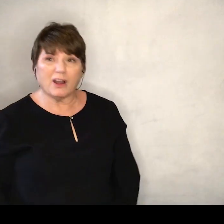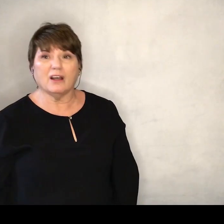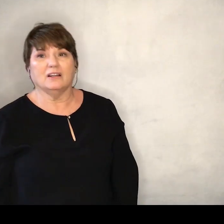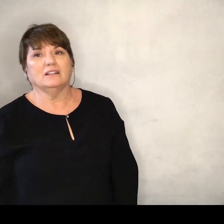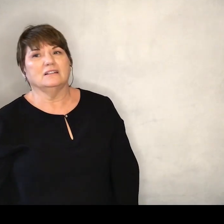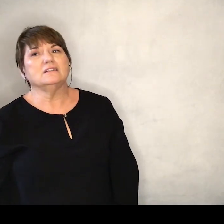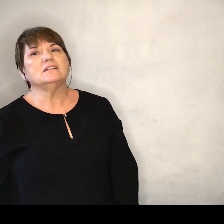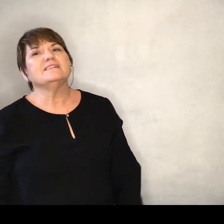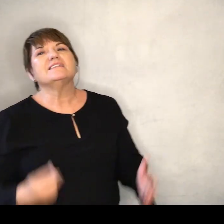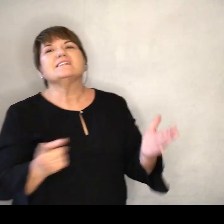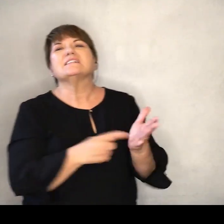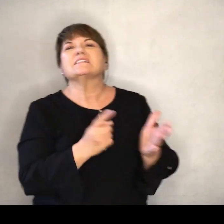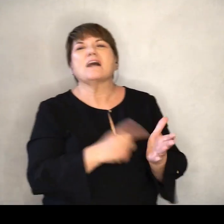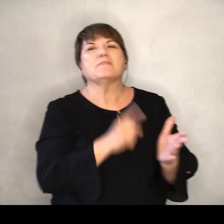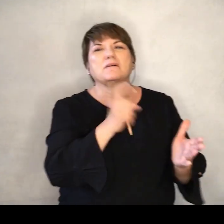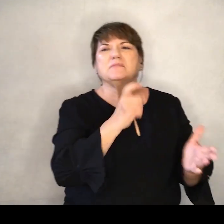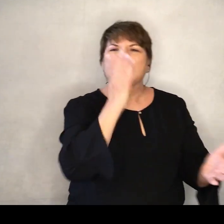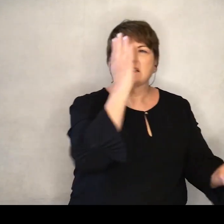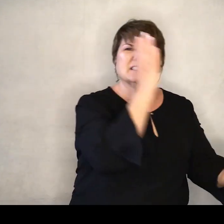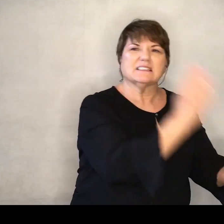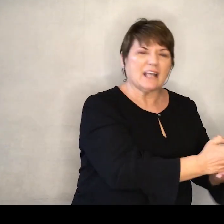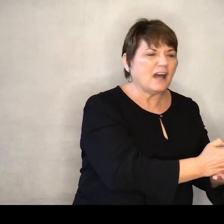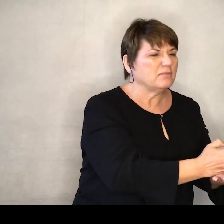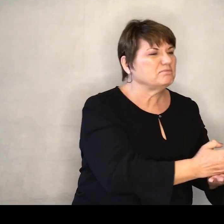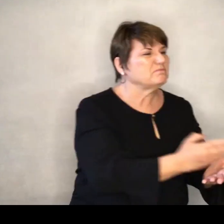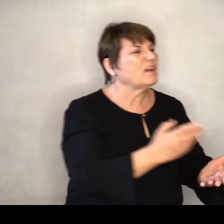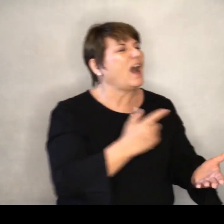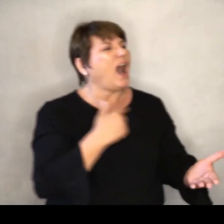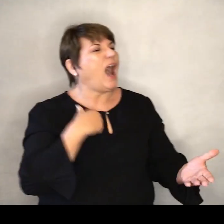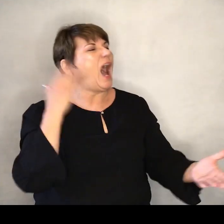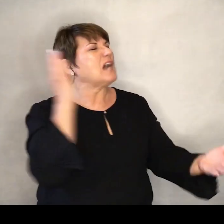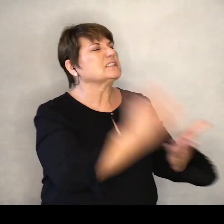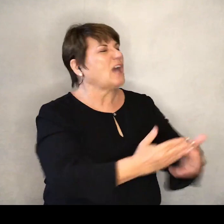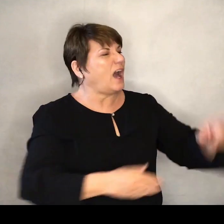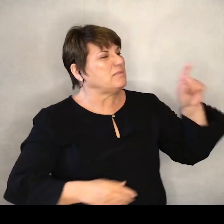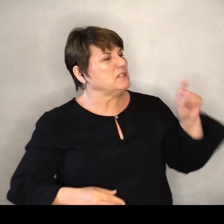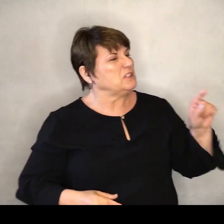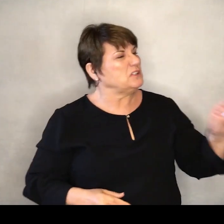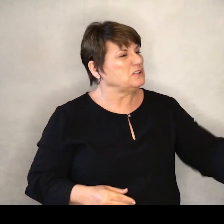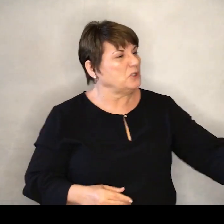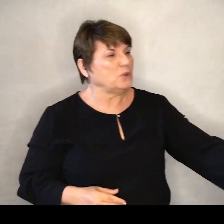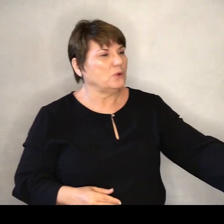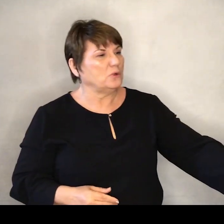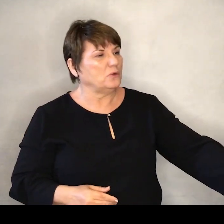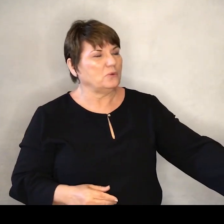Something's gotta give, so I give up you.